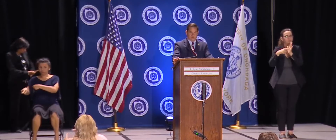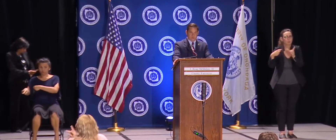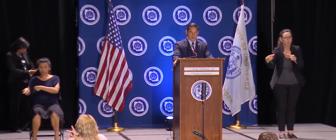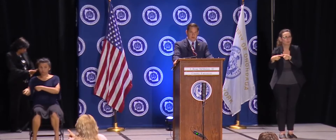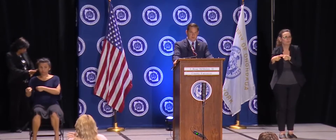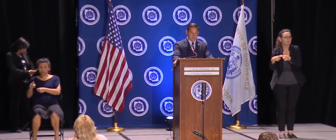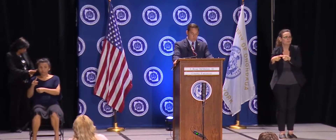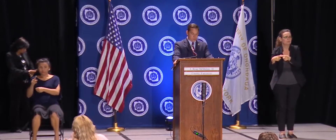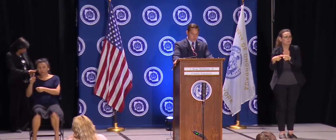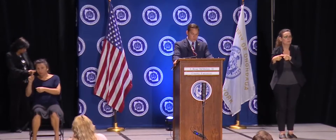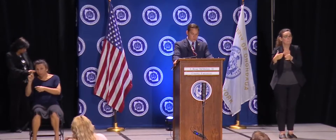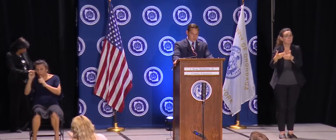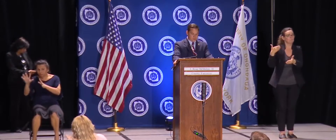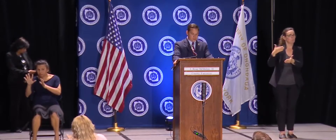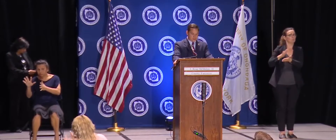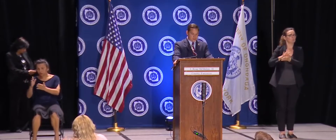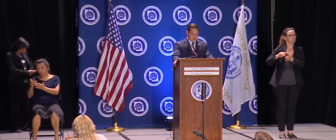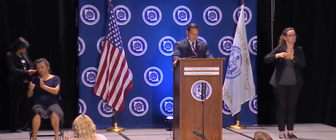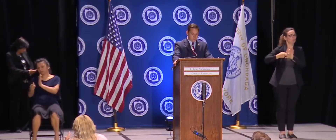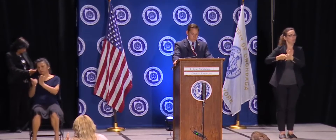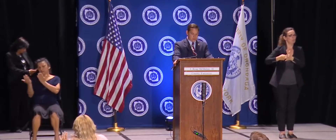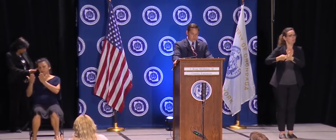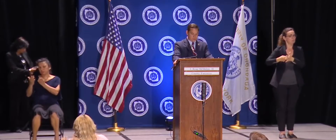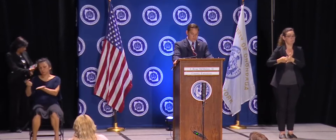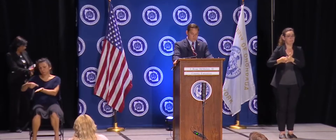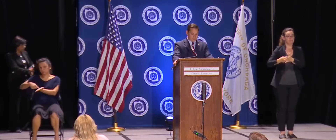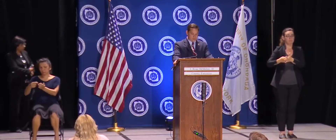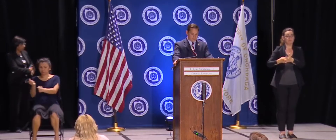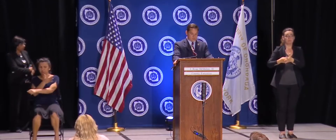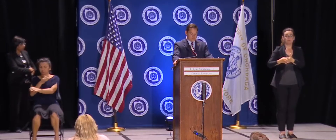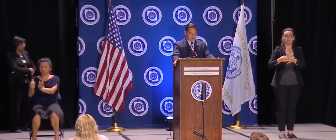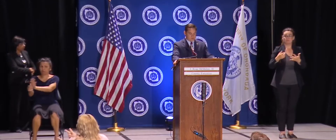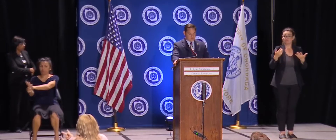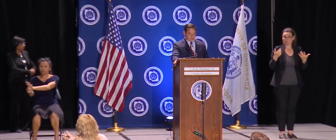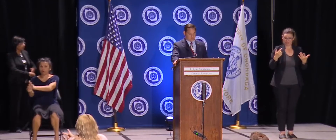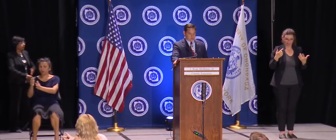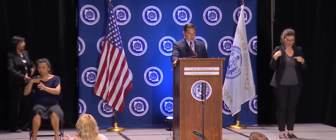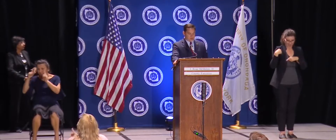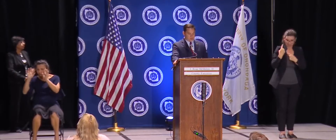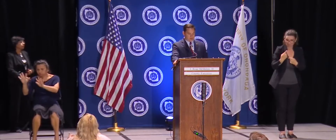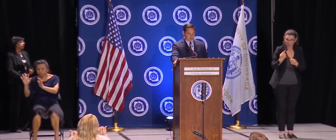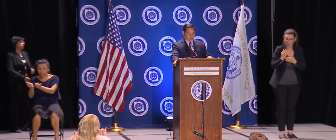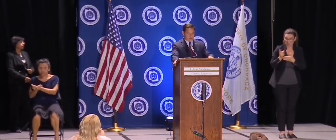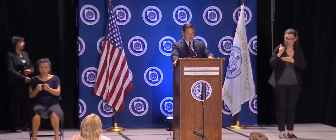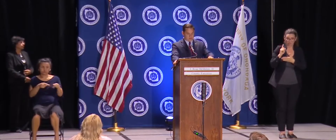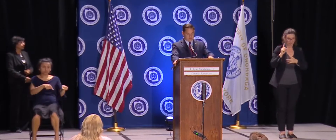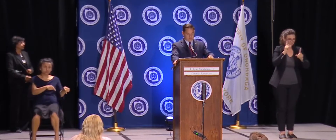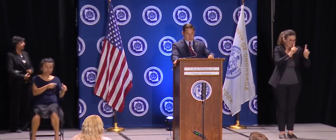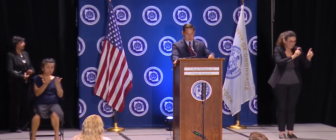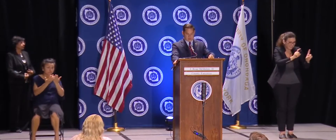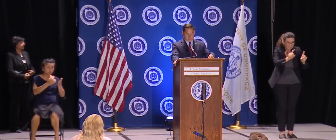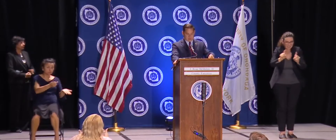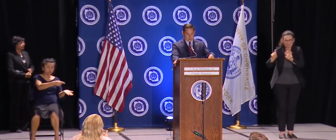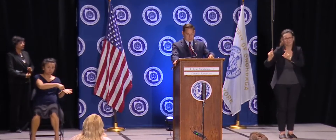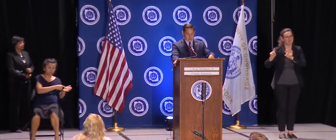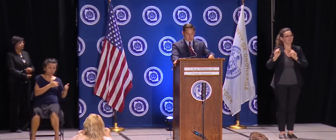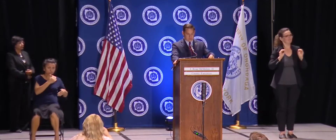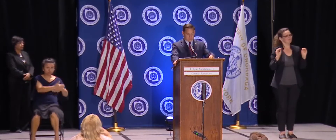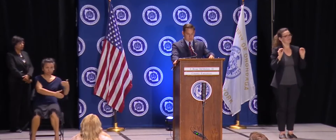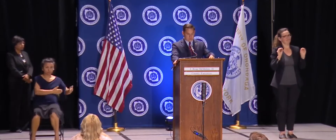school started. But out of our pool, we had nobody test positive. Certainly we'll talk about and take questions on